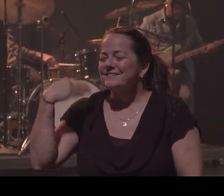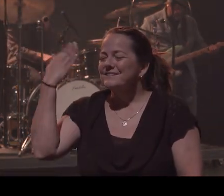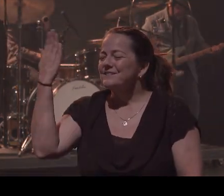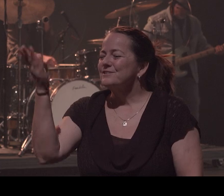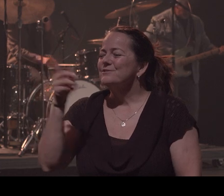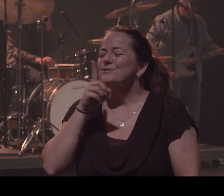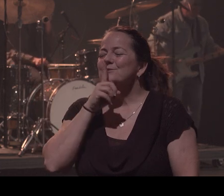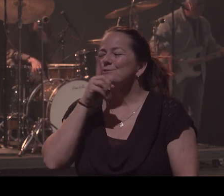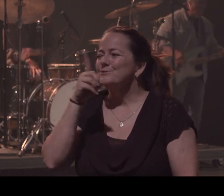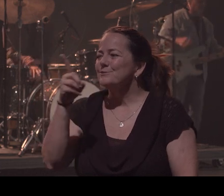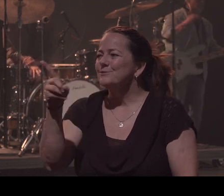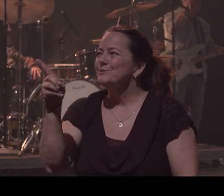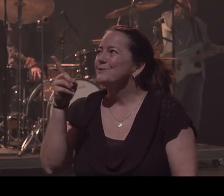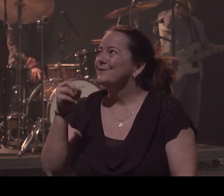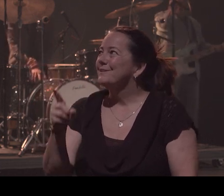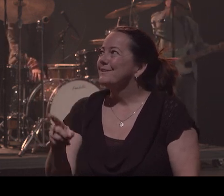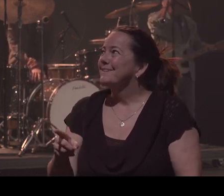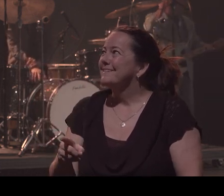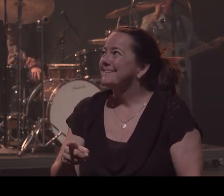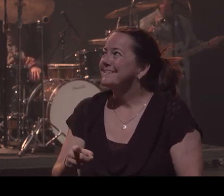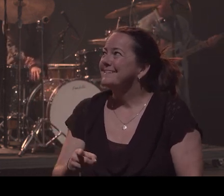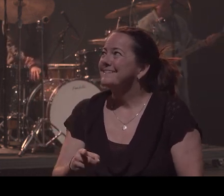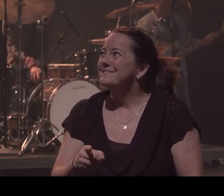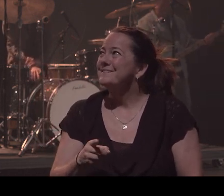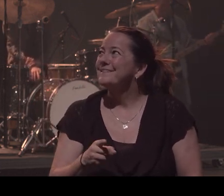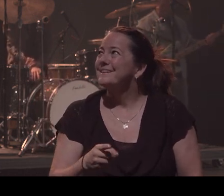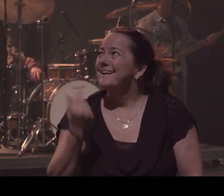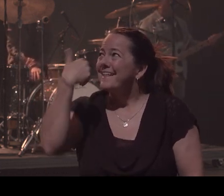I want to tell you something about the God that we sing to tonight